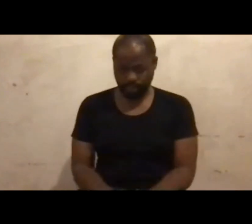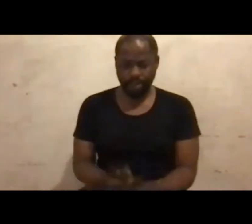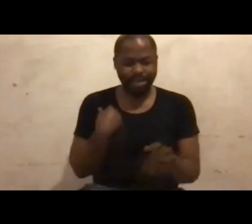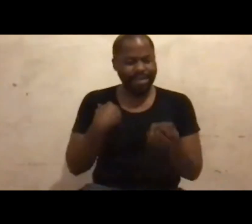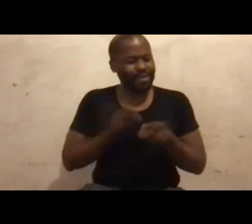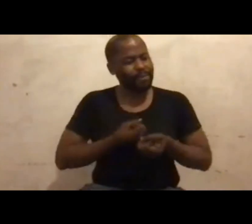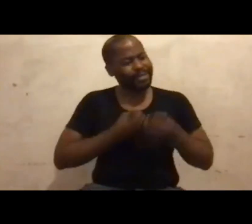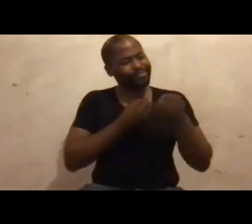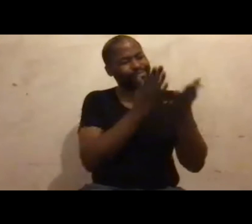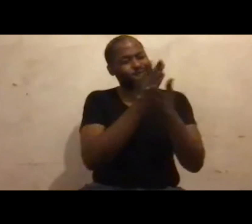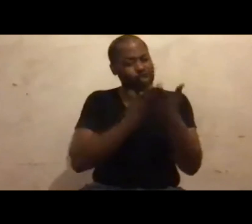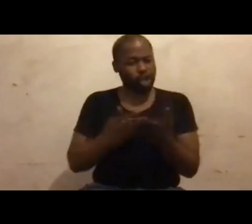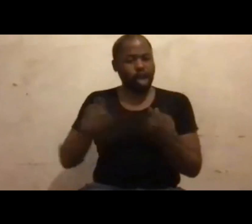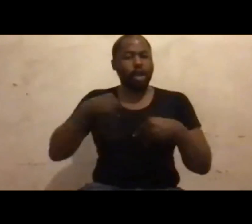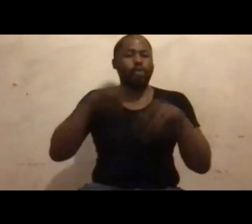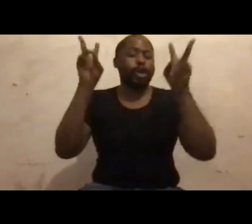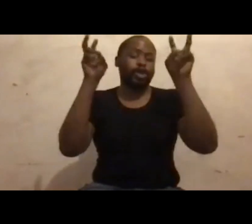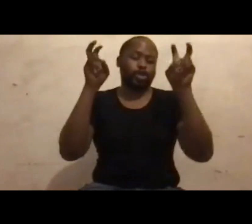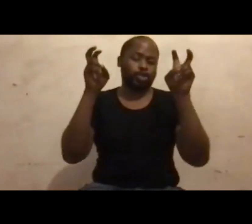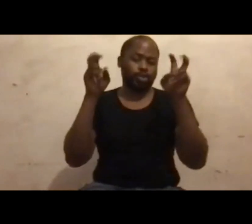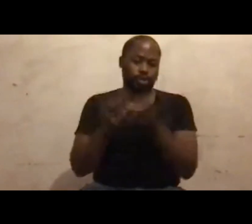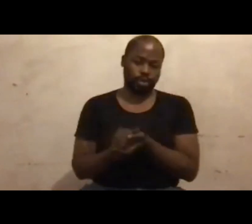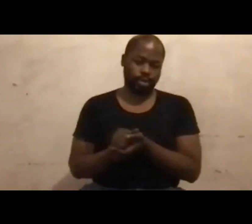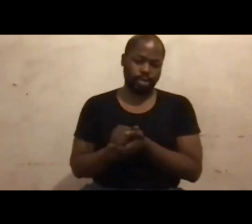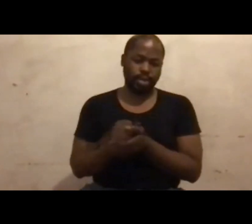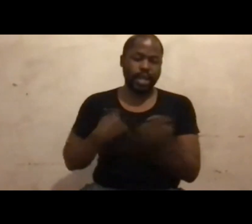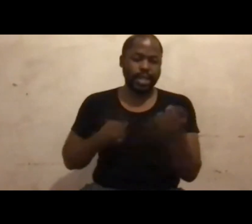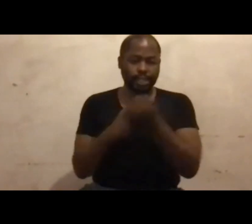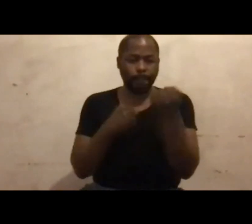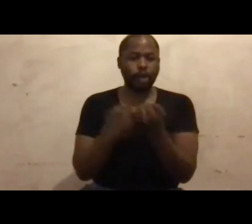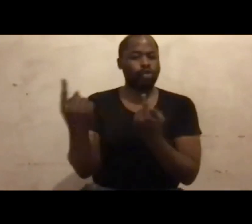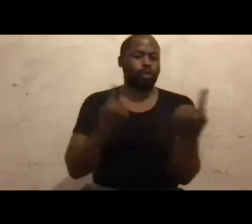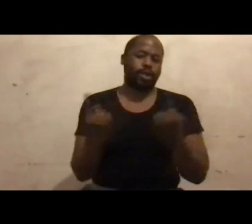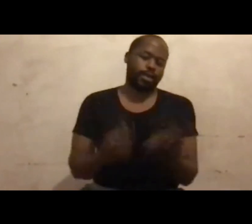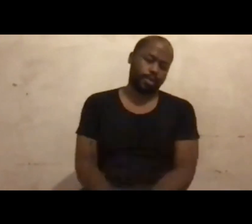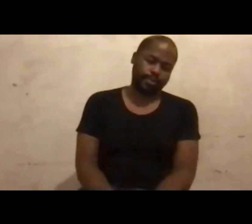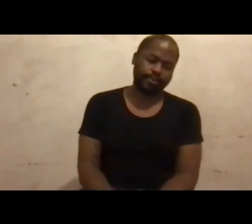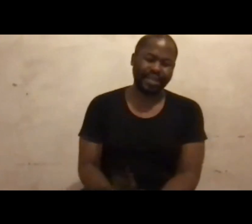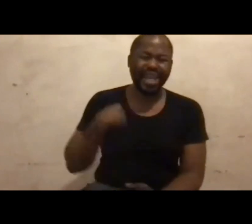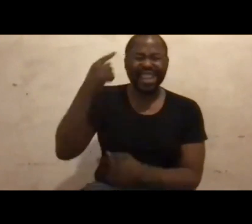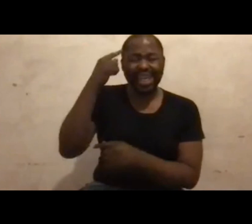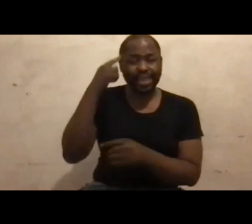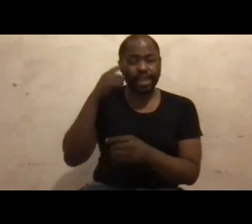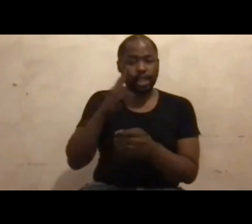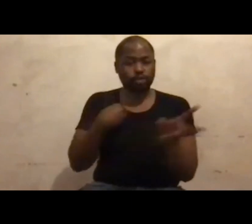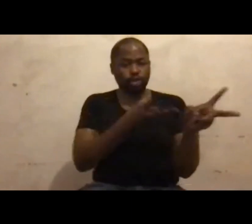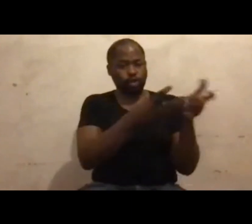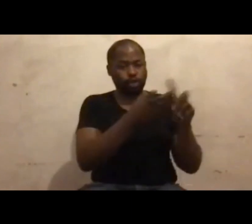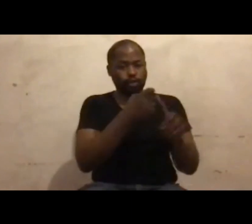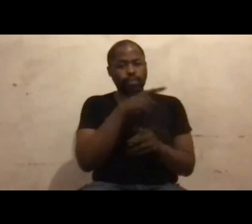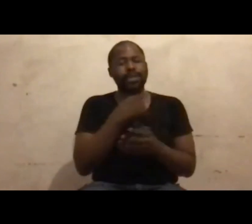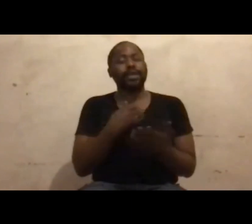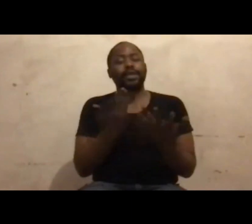ourselves be heard and then support each other. And I think that's the other main message that I get from Moussa saying,